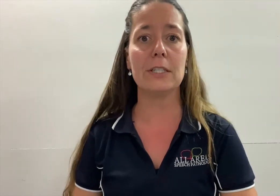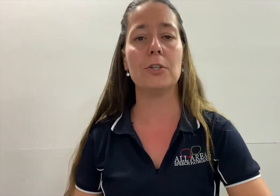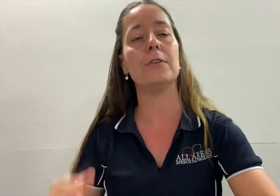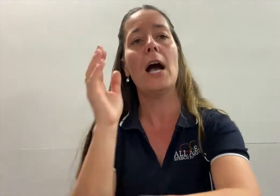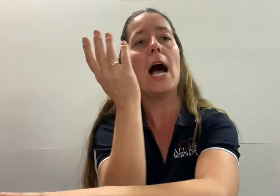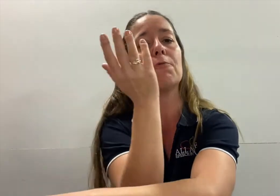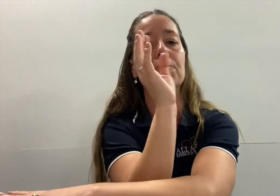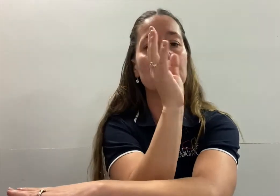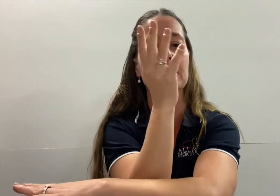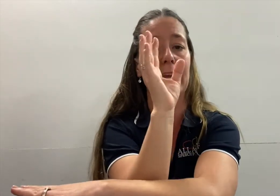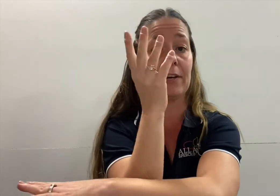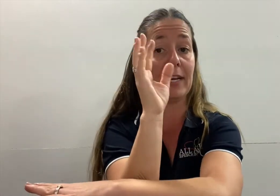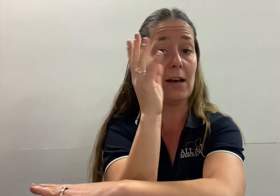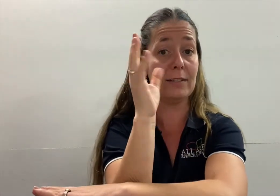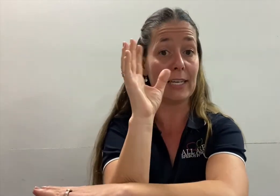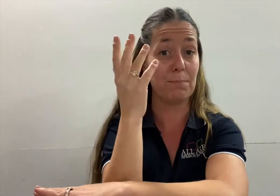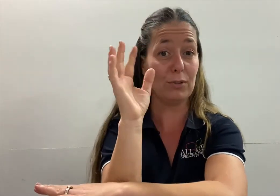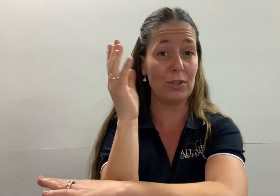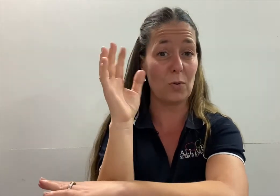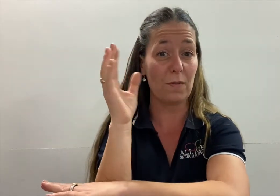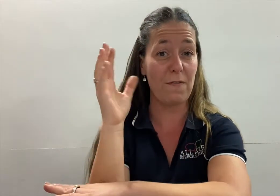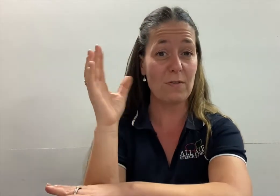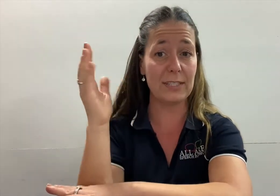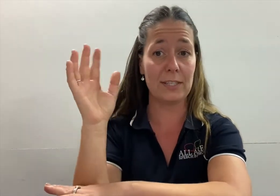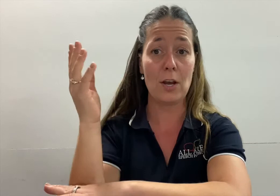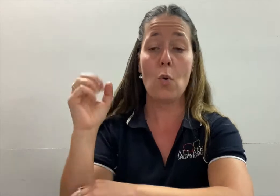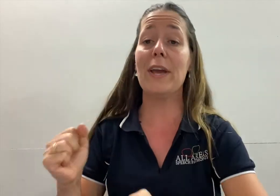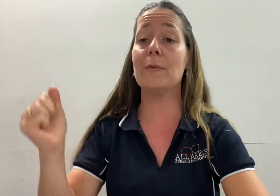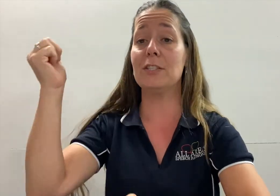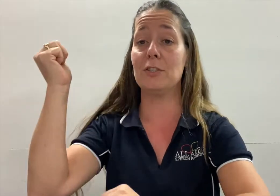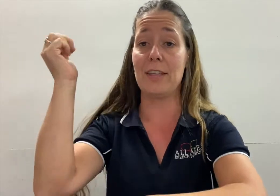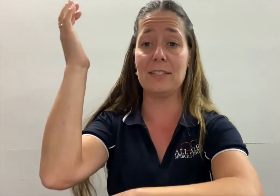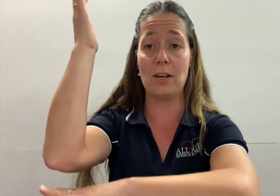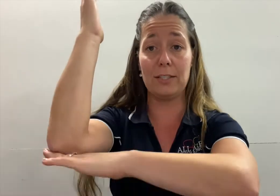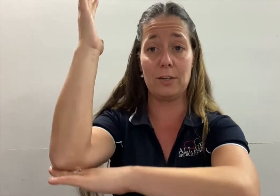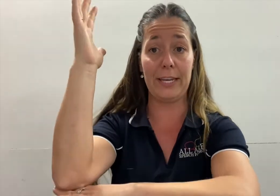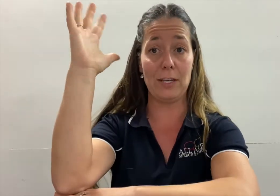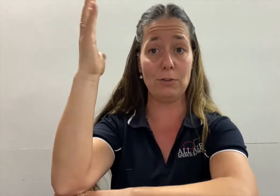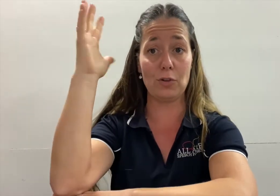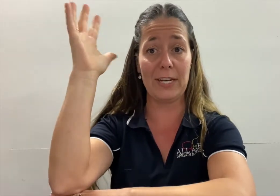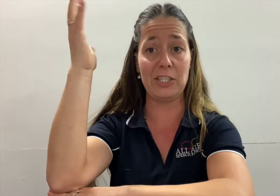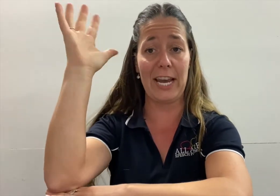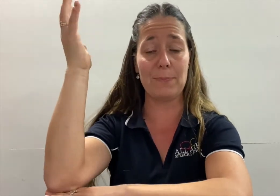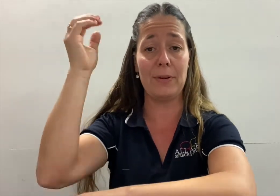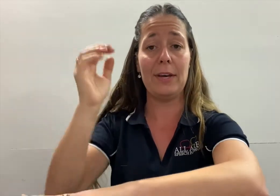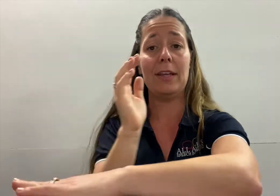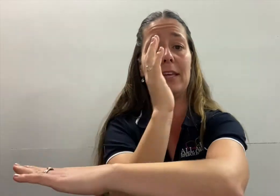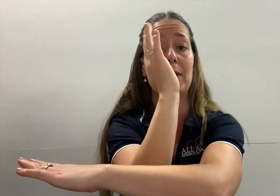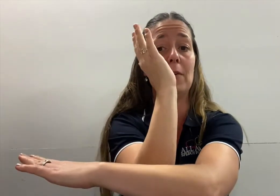to a rural area, like a bush or forest, we're going to do that sign. So get your tree shape. Then we're going